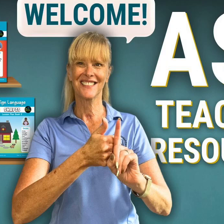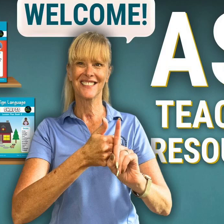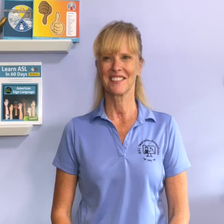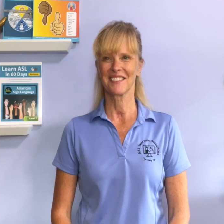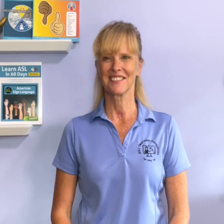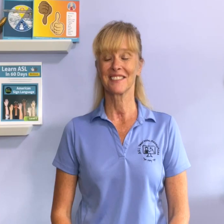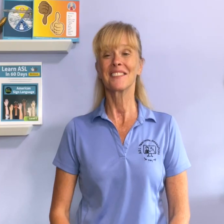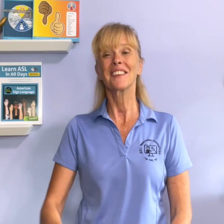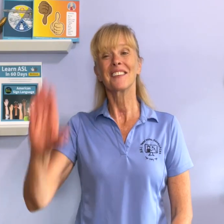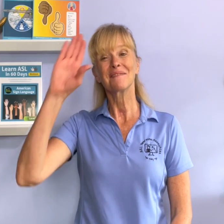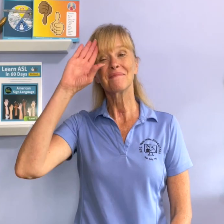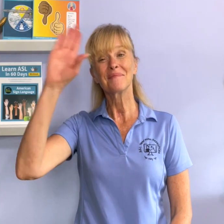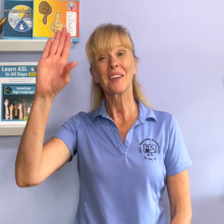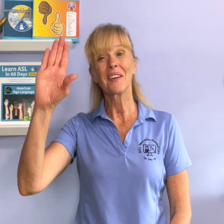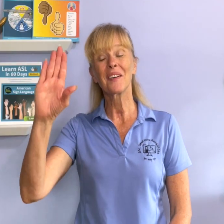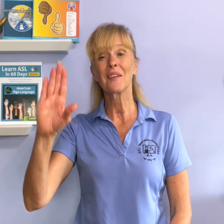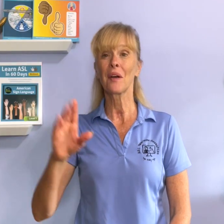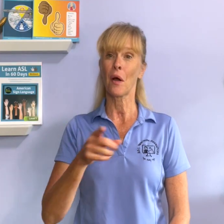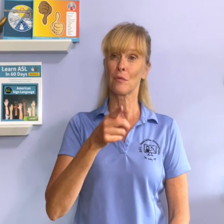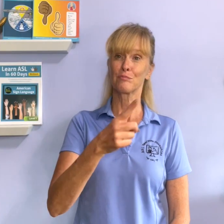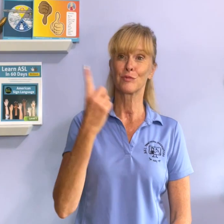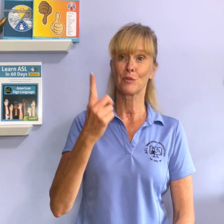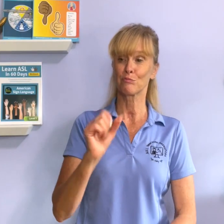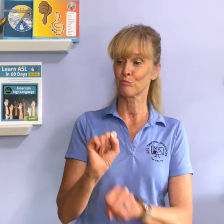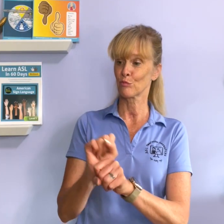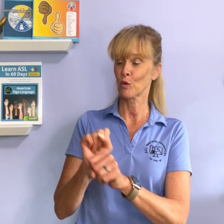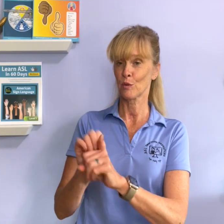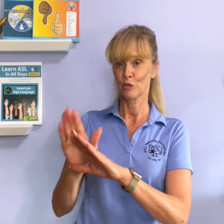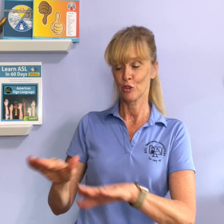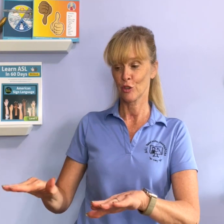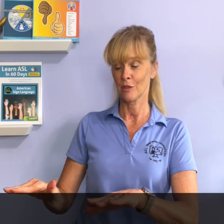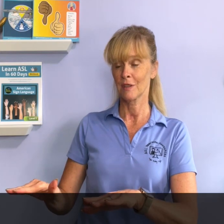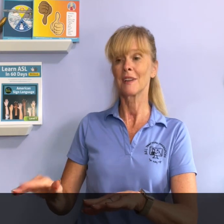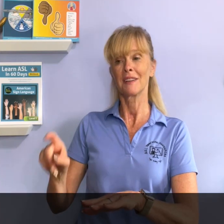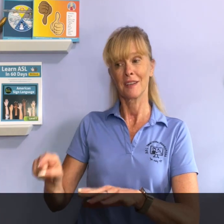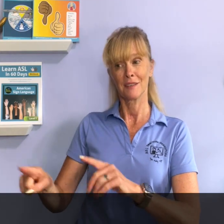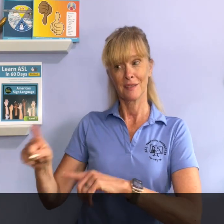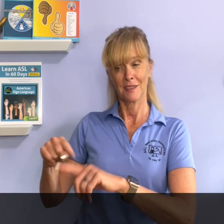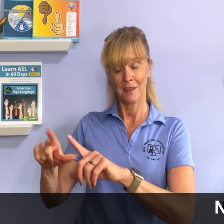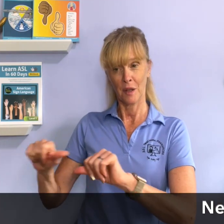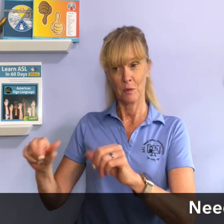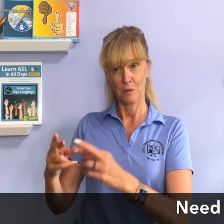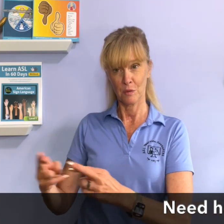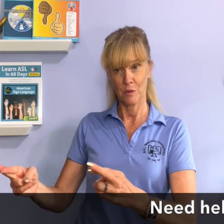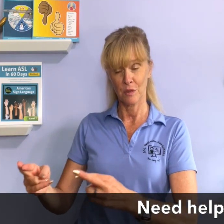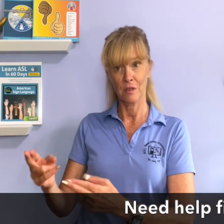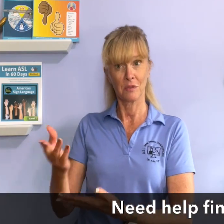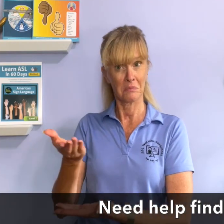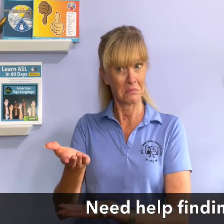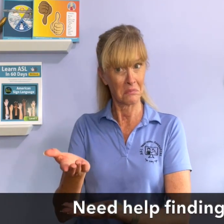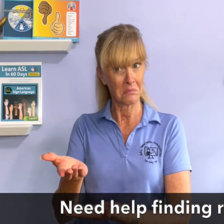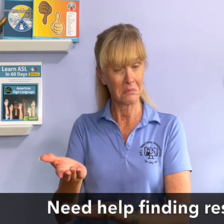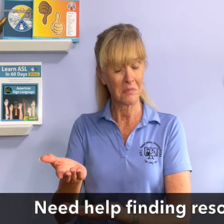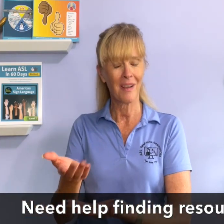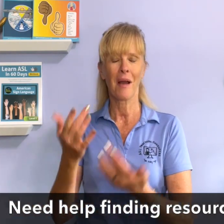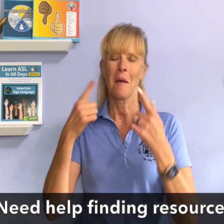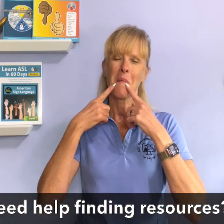well hello are you someone working with children using sign language and you need resources well look no